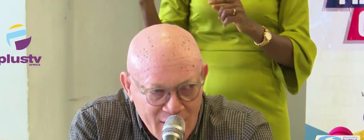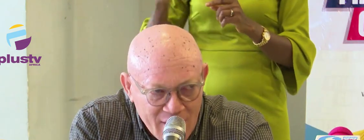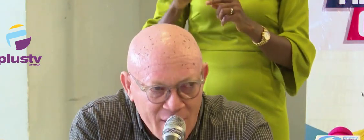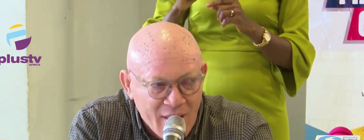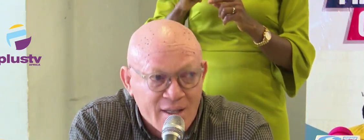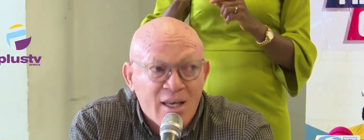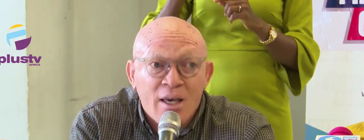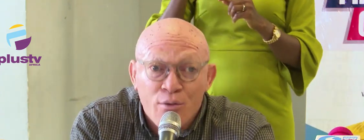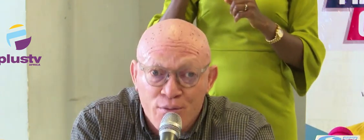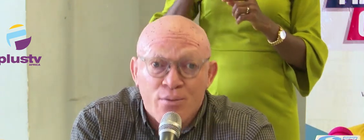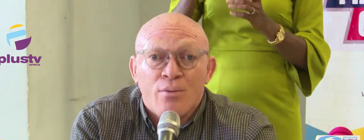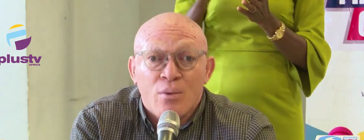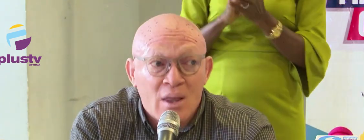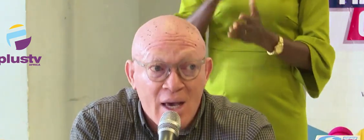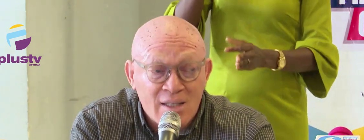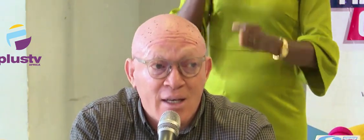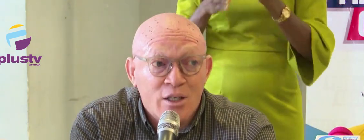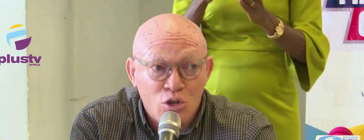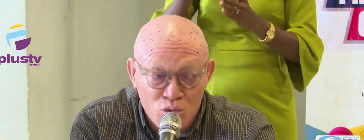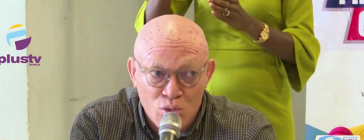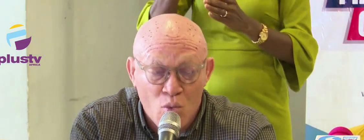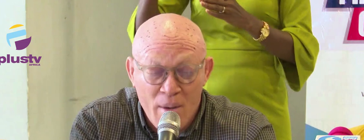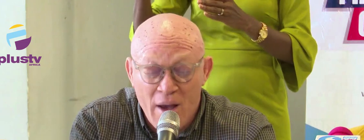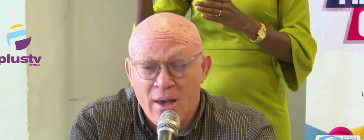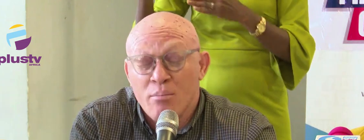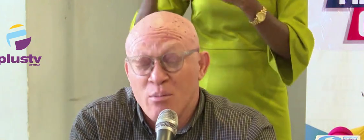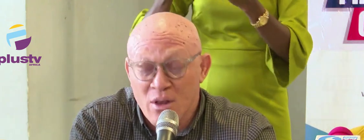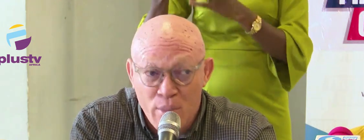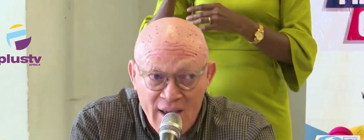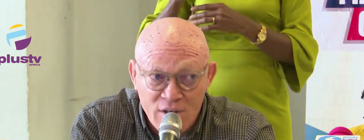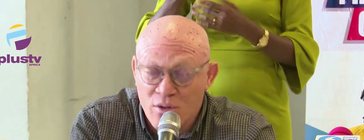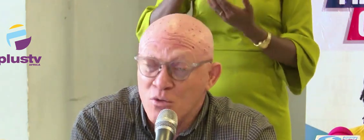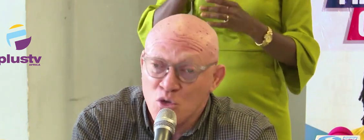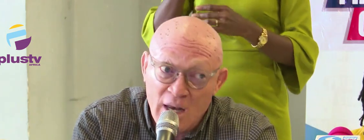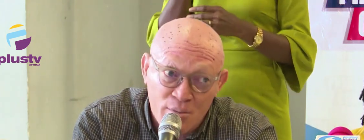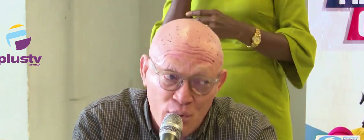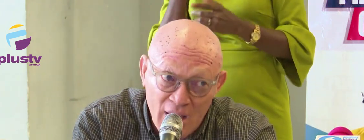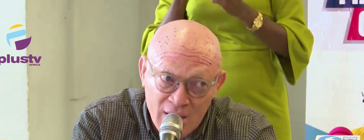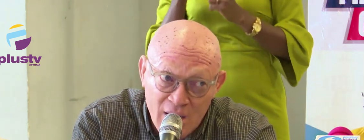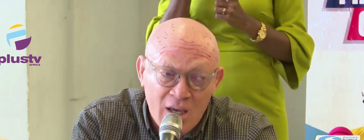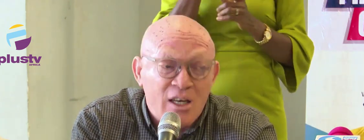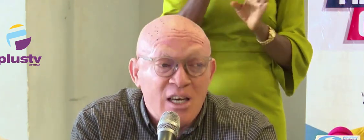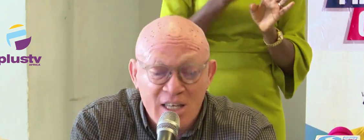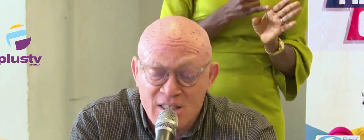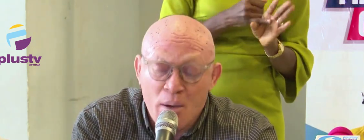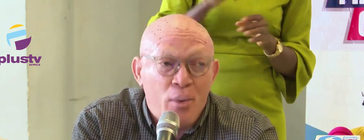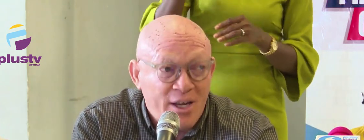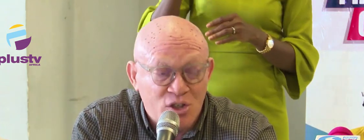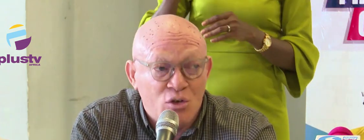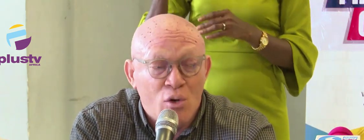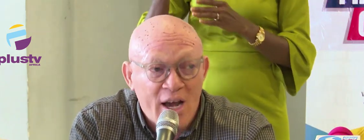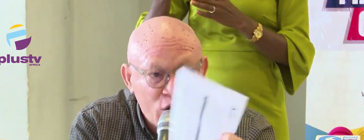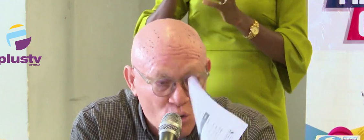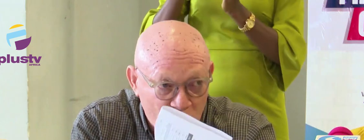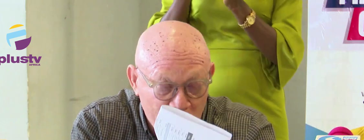need to say that if there is an issue whereby maybe the blind or visually impaired needs a